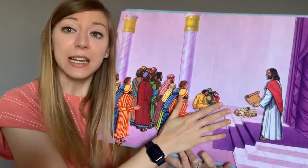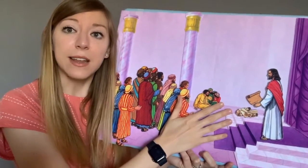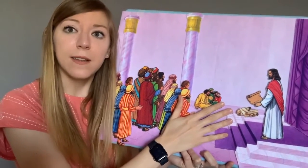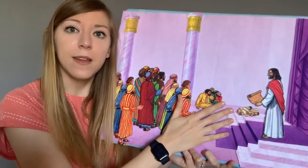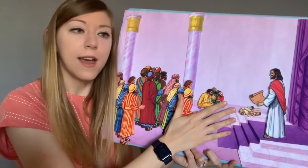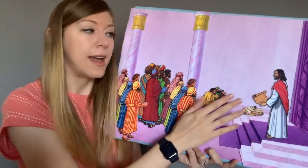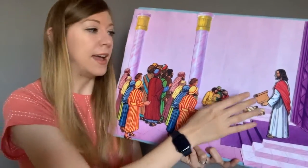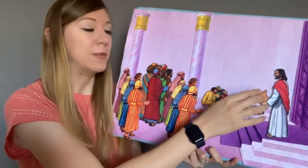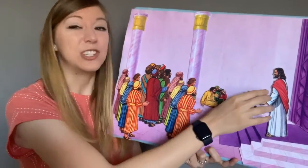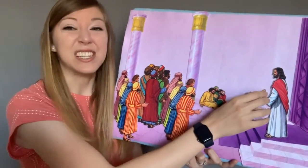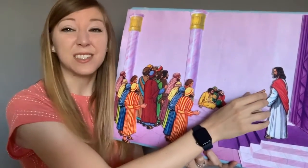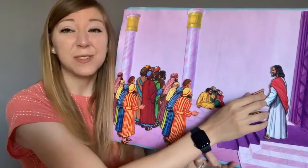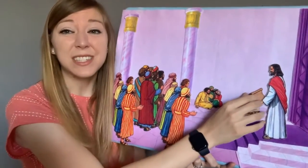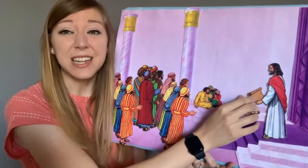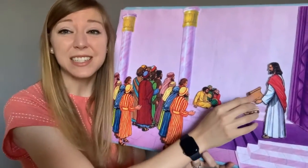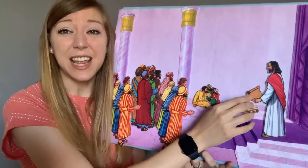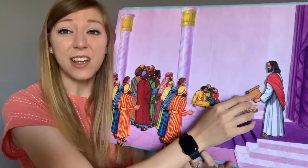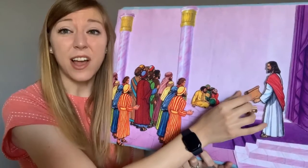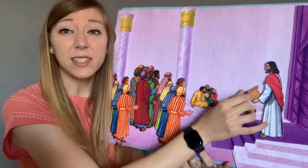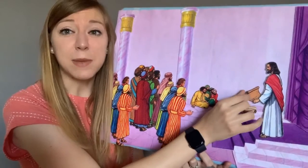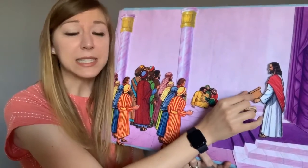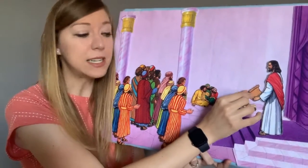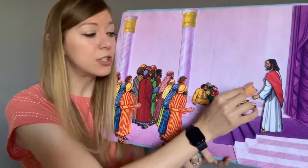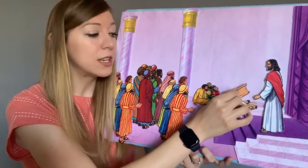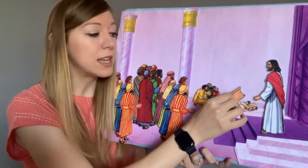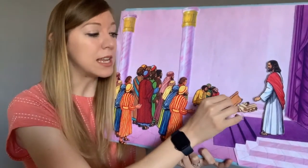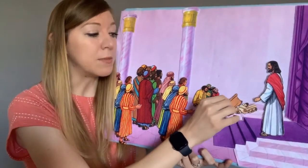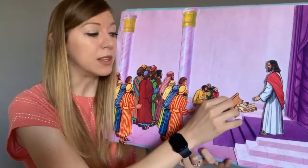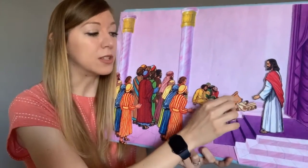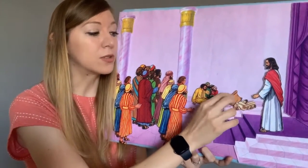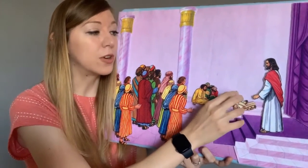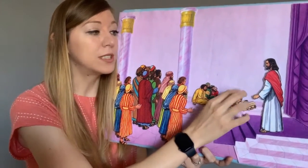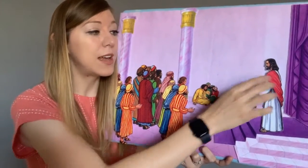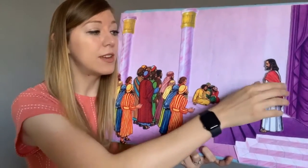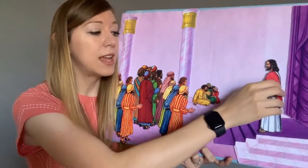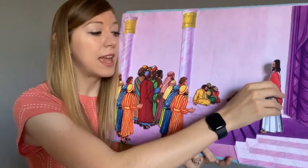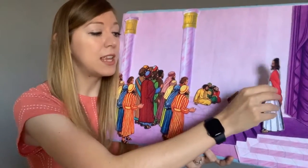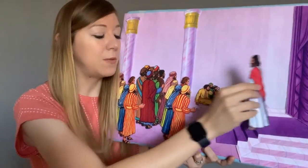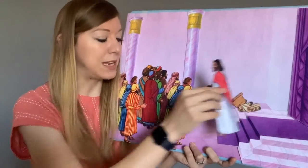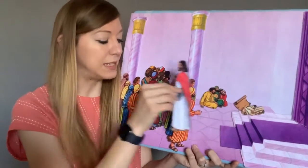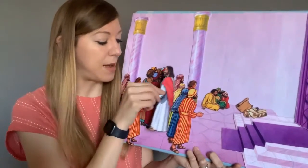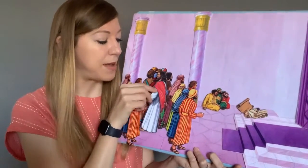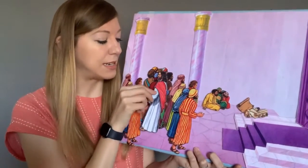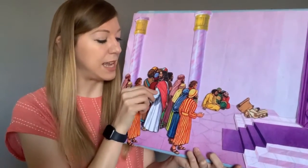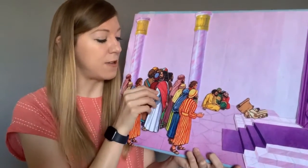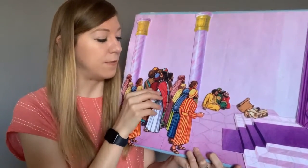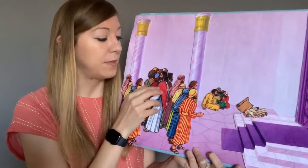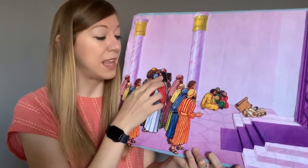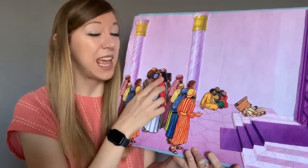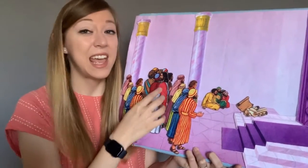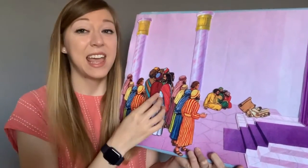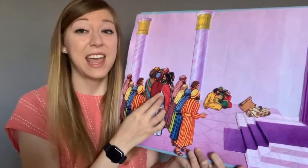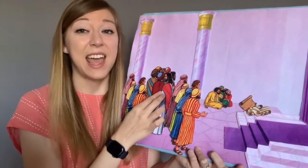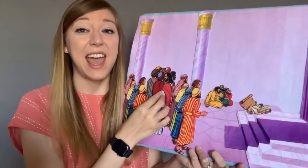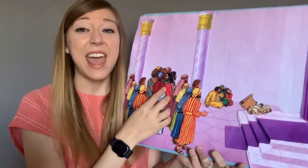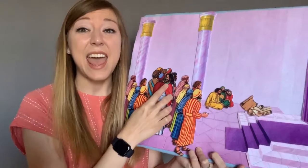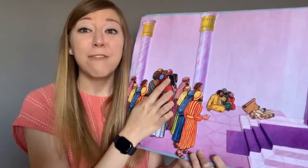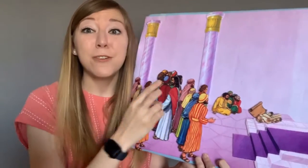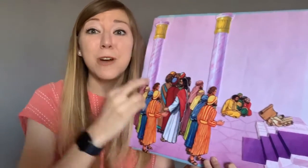and when Jesus was done saying God's message he put the scroll down and he went and sat back down everyone